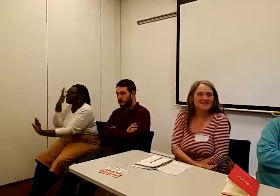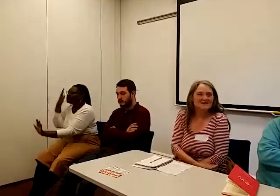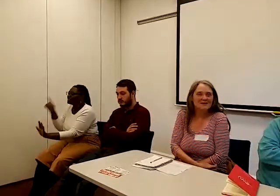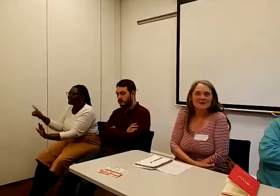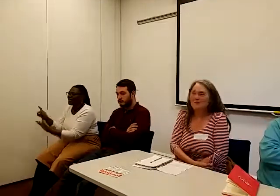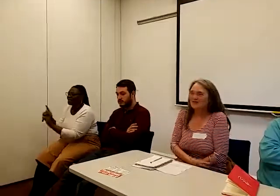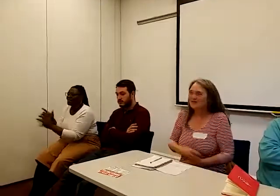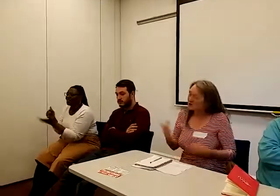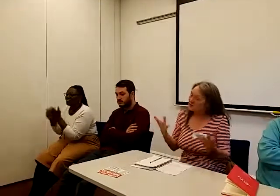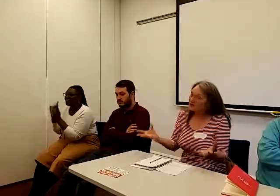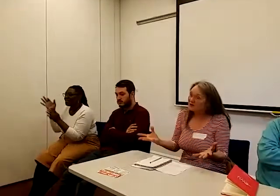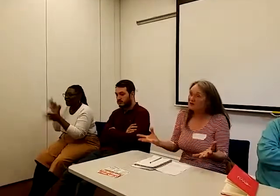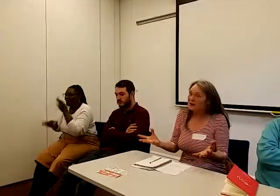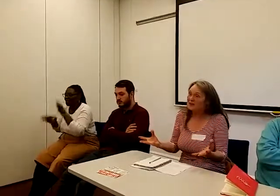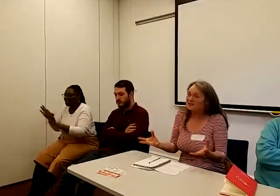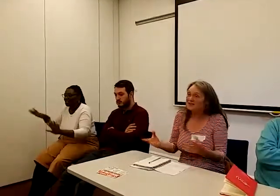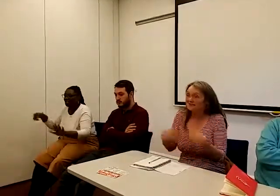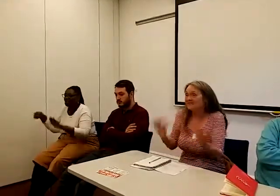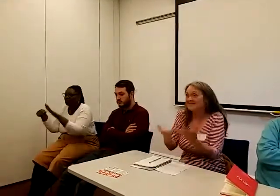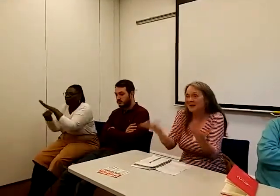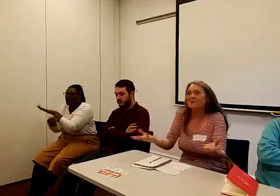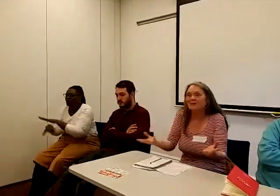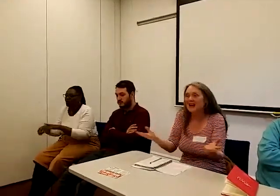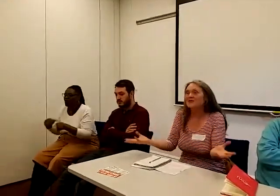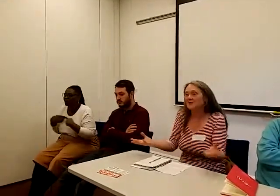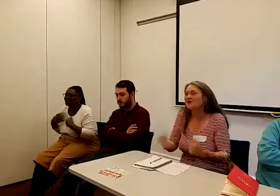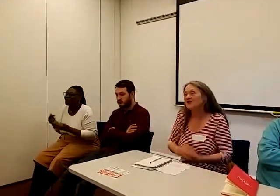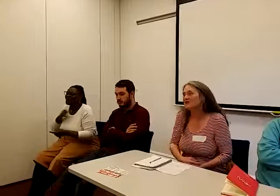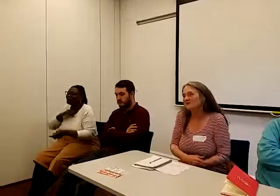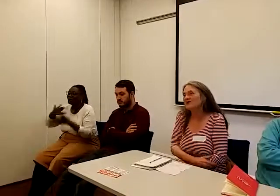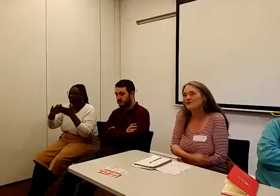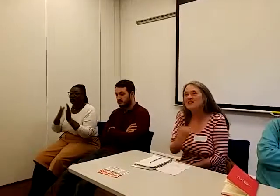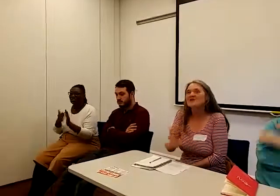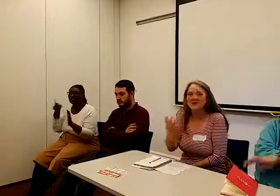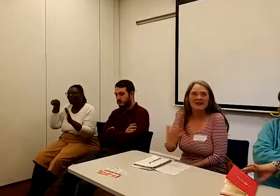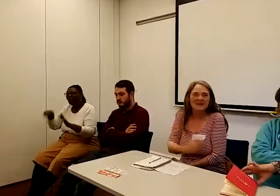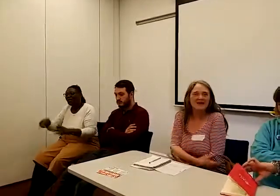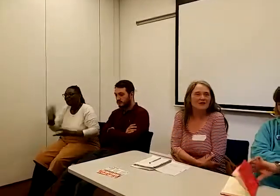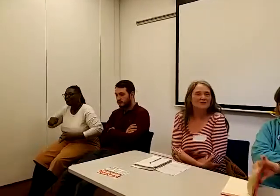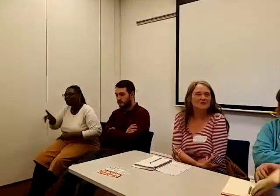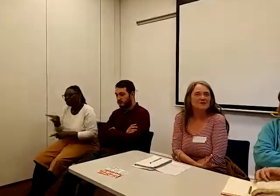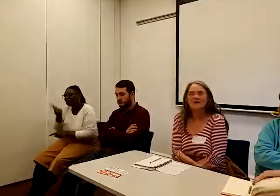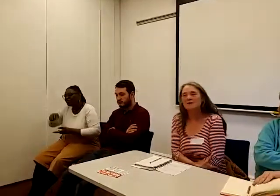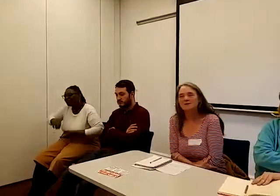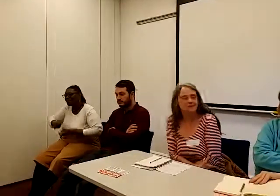the politicians will run from us. Because we've got to recreate that kind of environment.